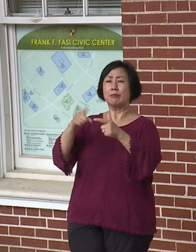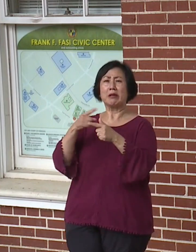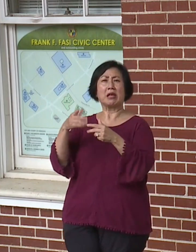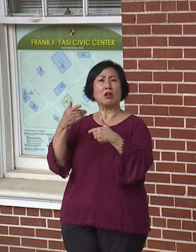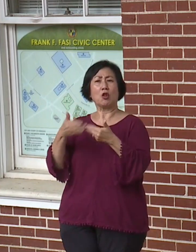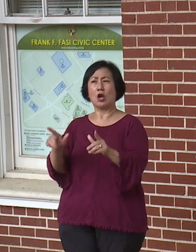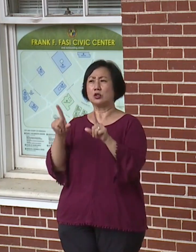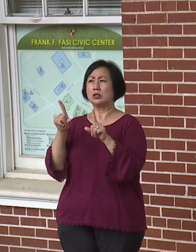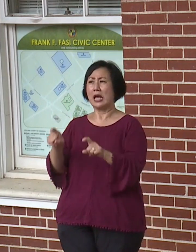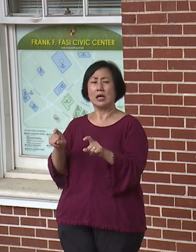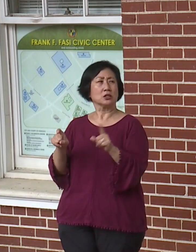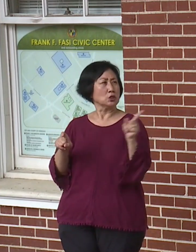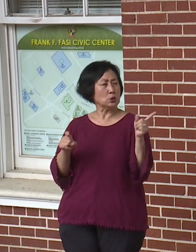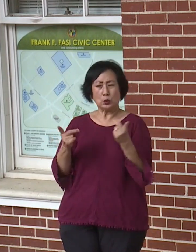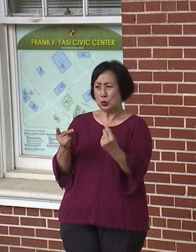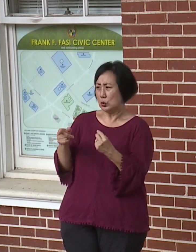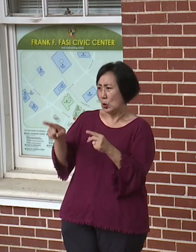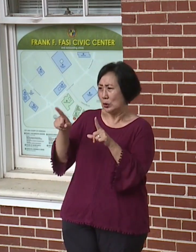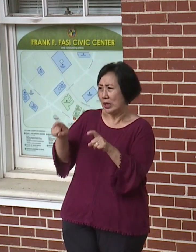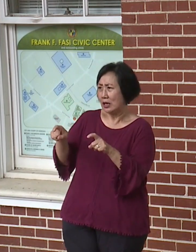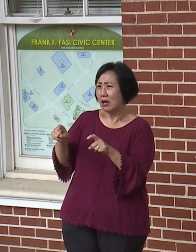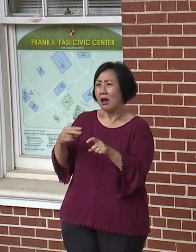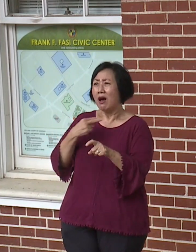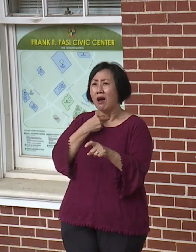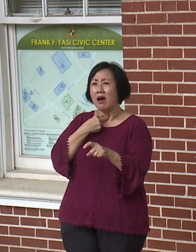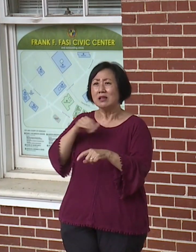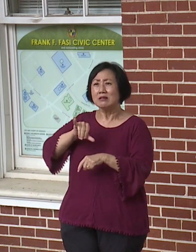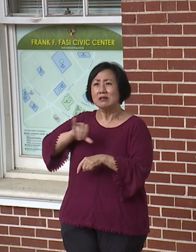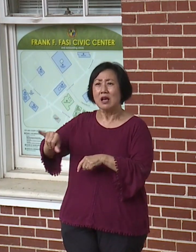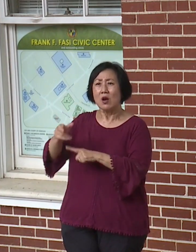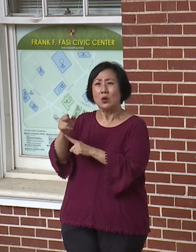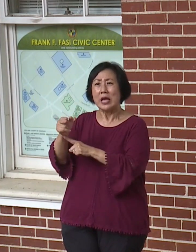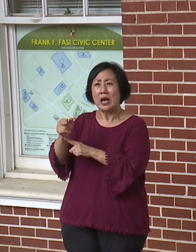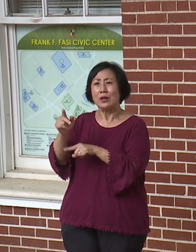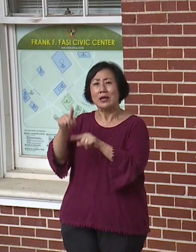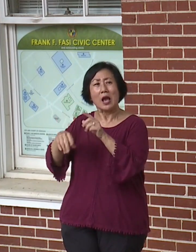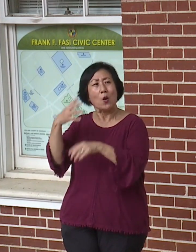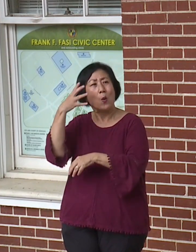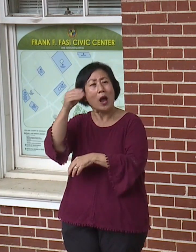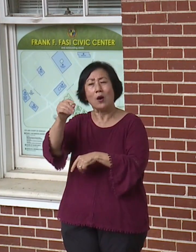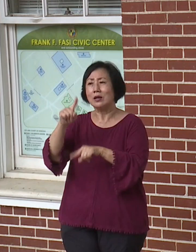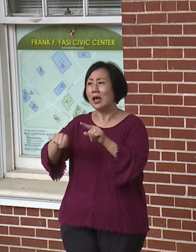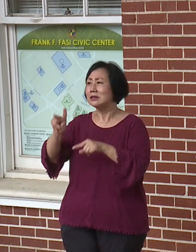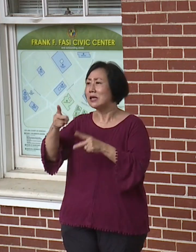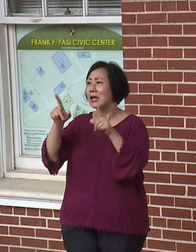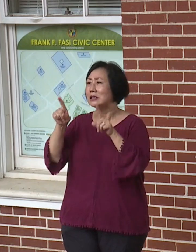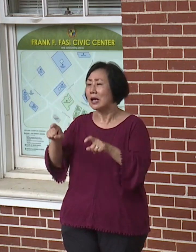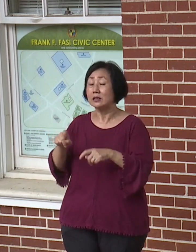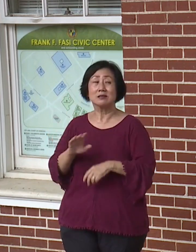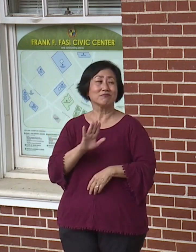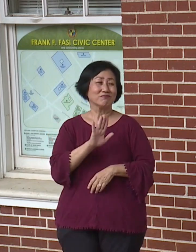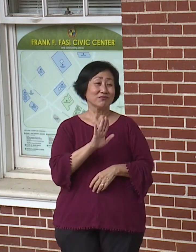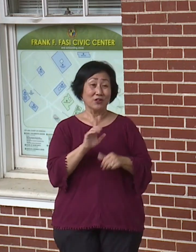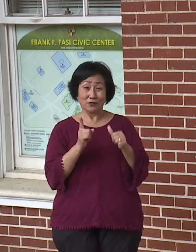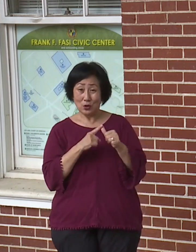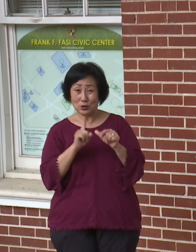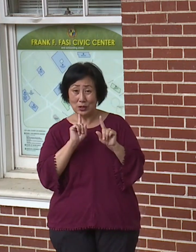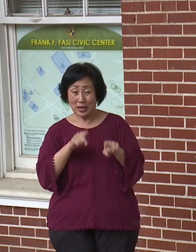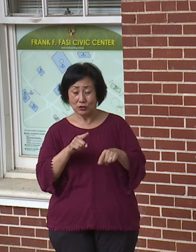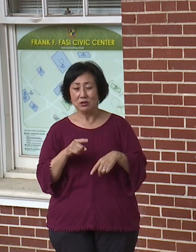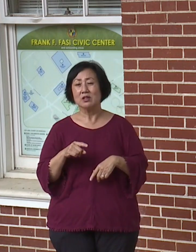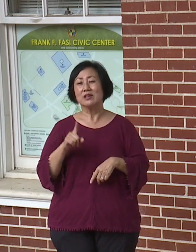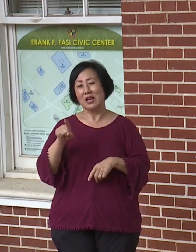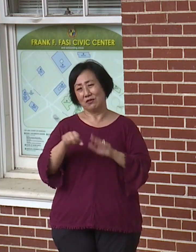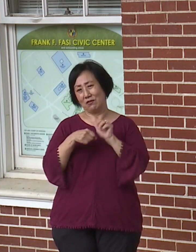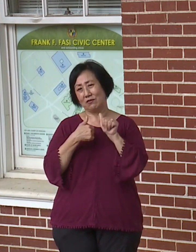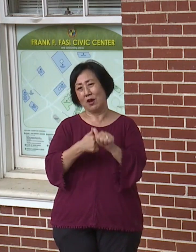on what those visitors should do when they aren't able to leave the hotel for a second test? So when they got to comply with state laws